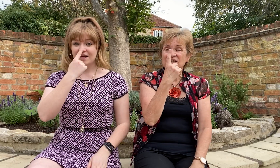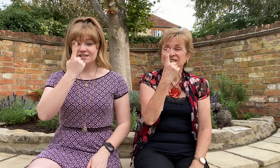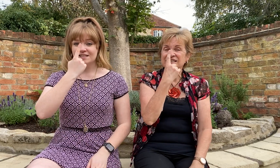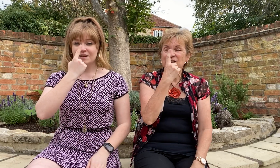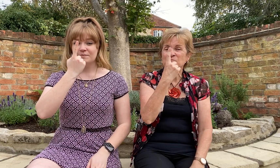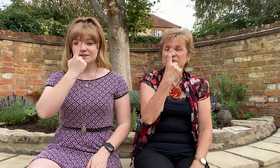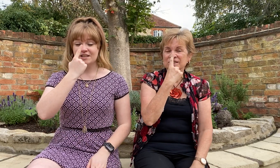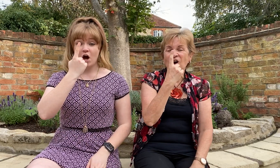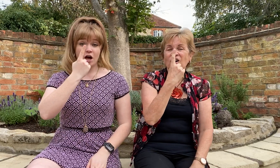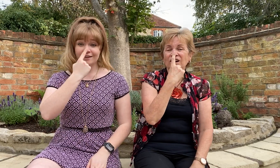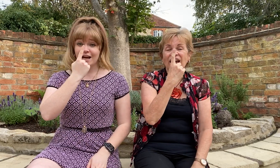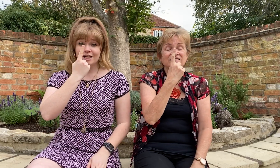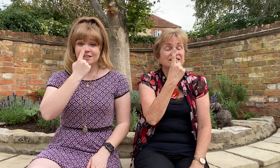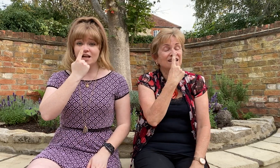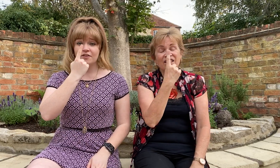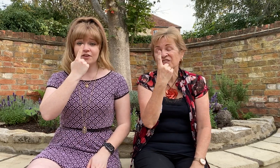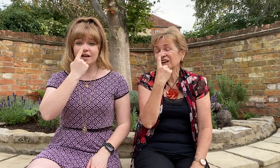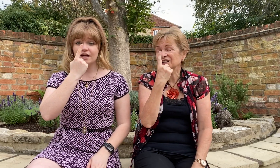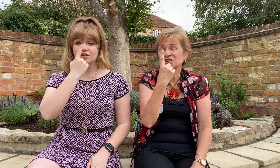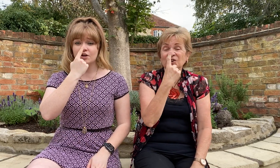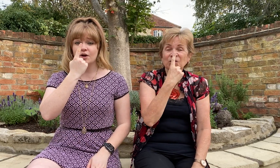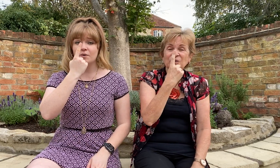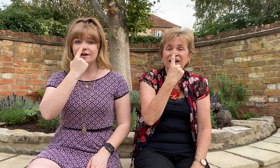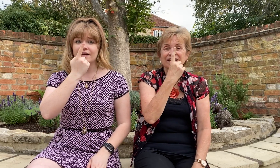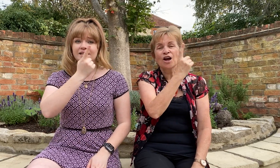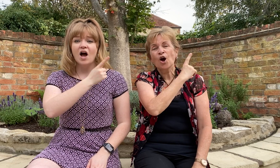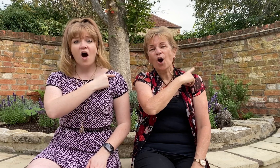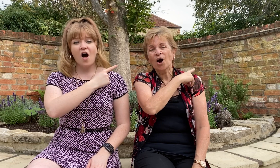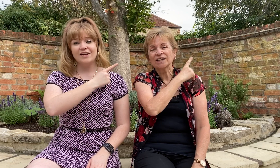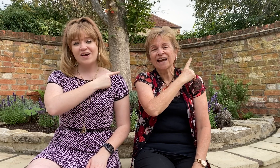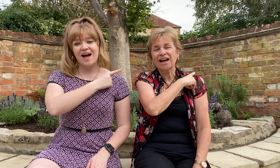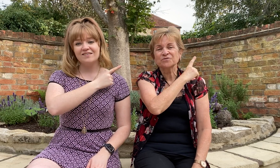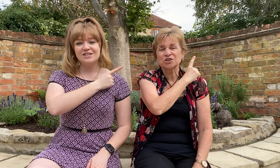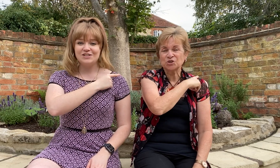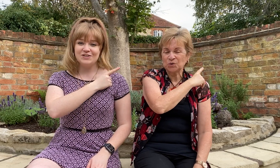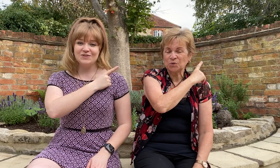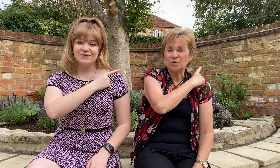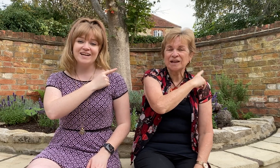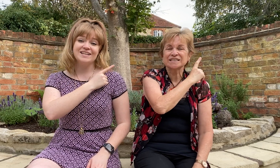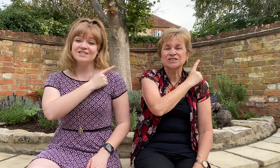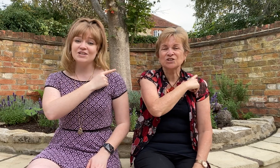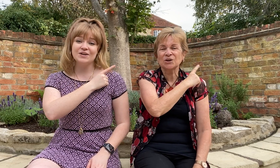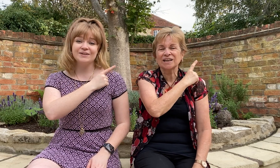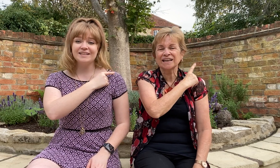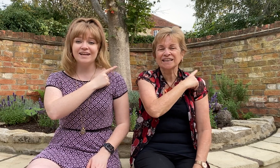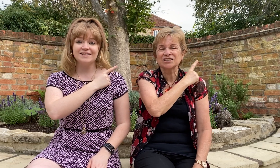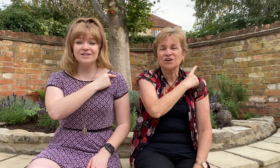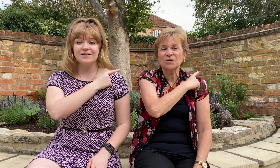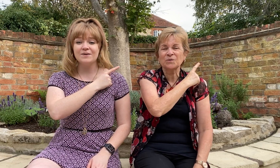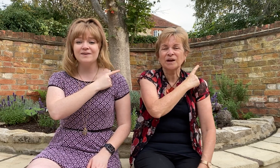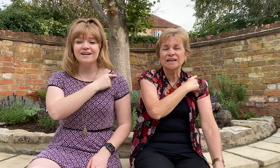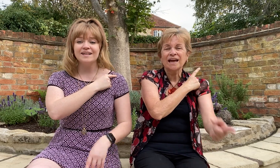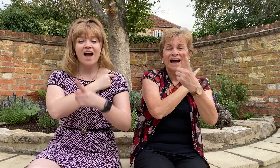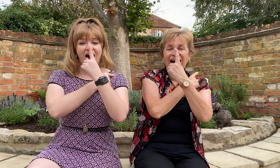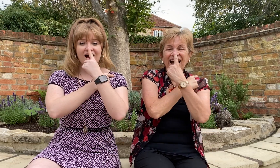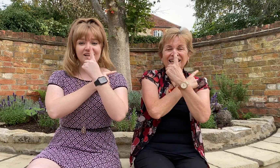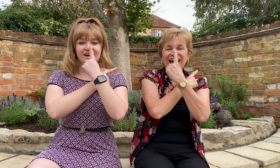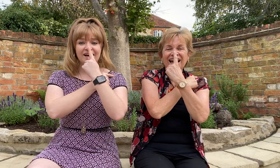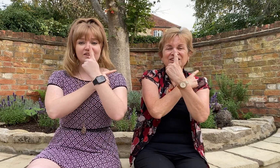just a simple song, there's nothing to it All you have to do is doodly-doo it I like